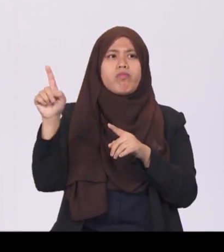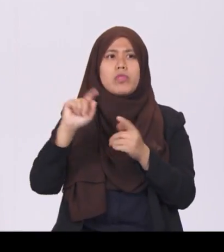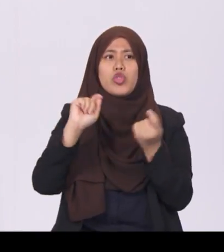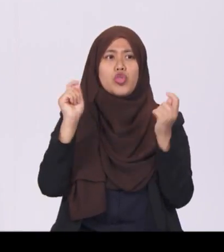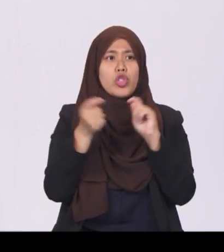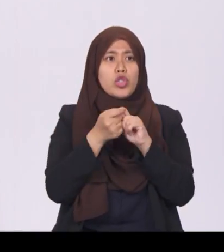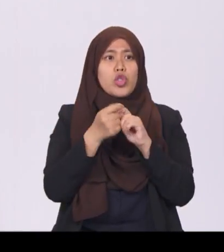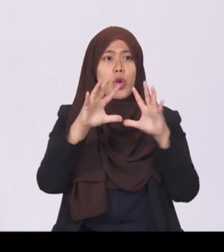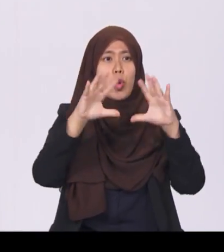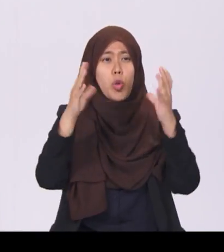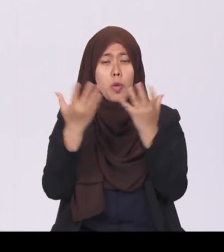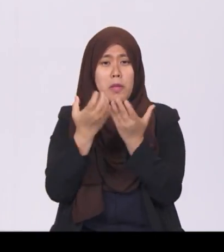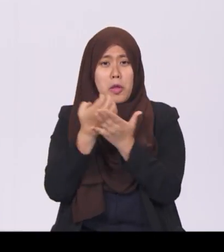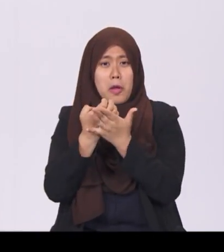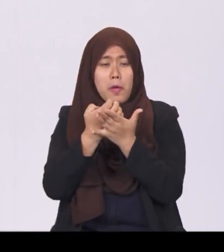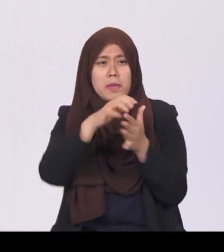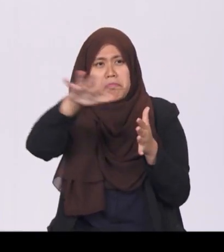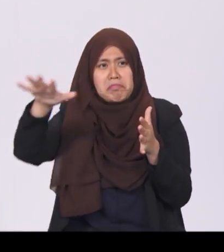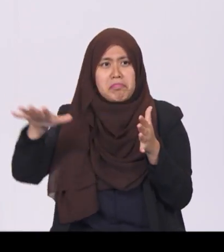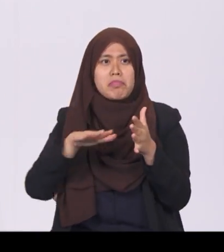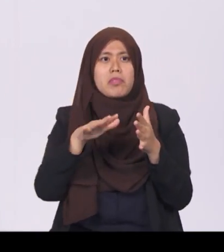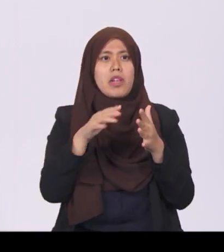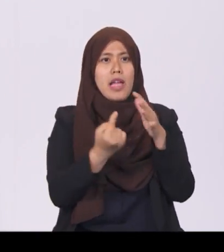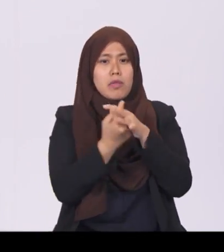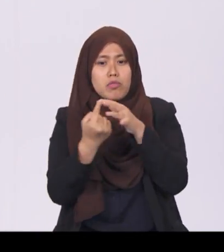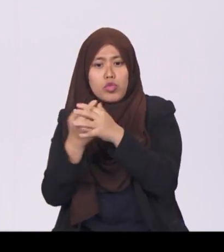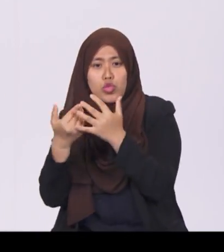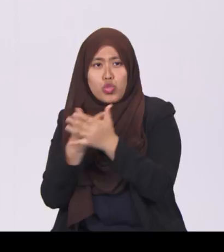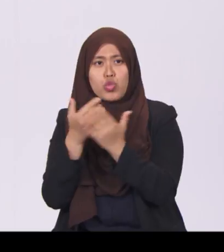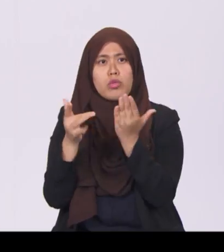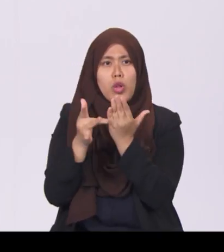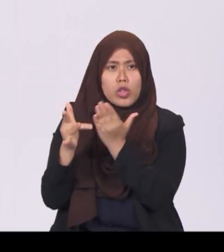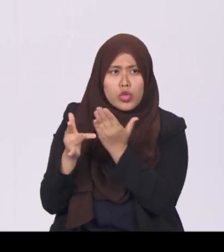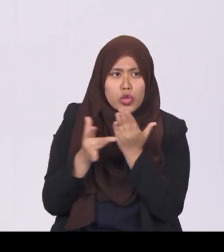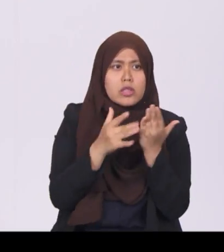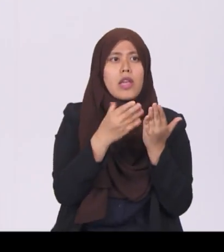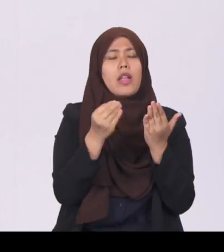landscape, the emergence of new technologies and our own demographic transition.